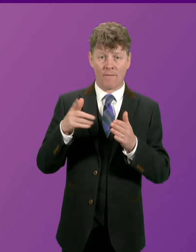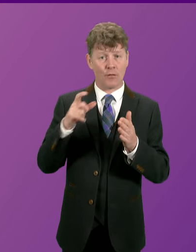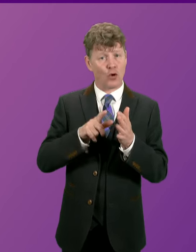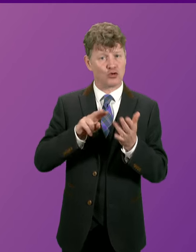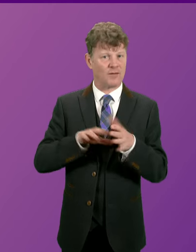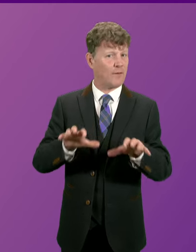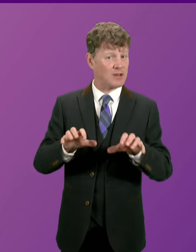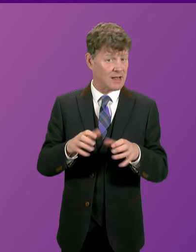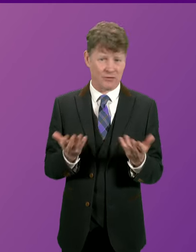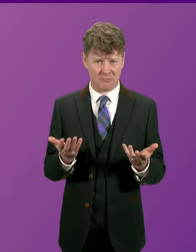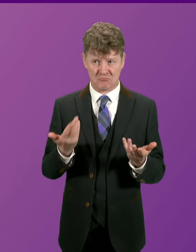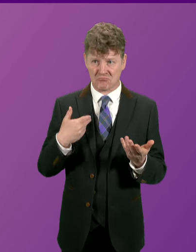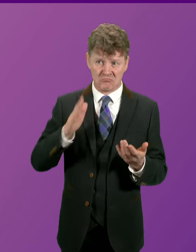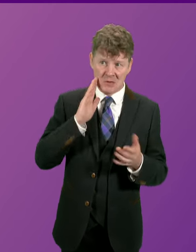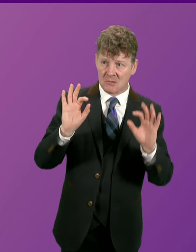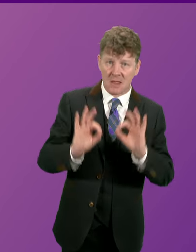hear that this morning.